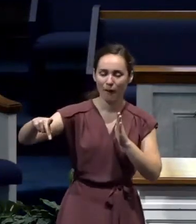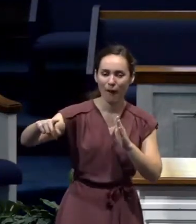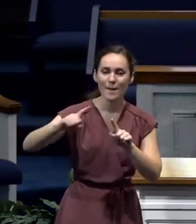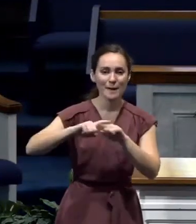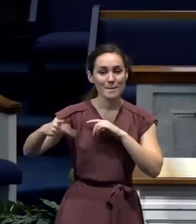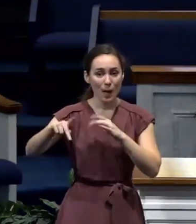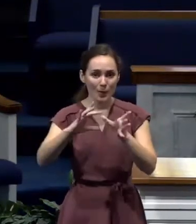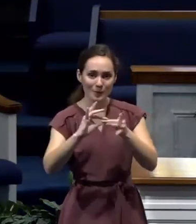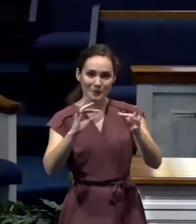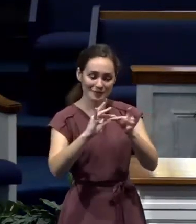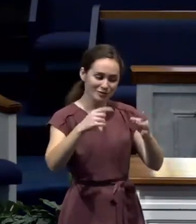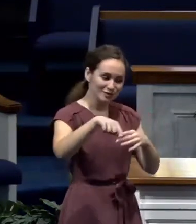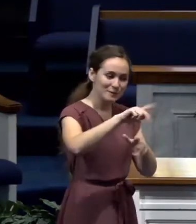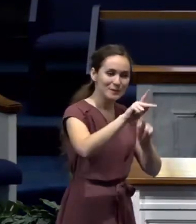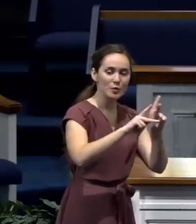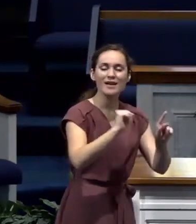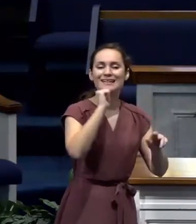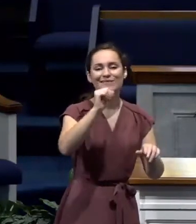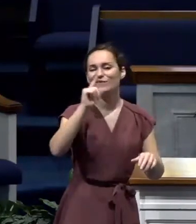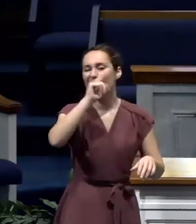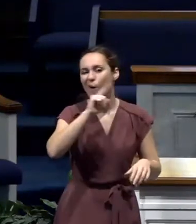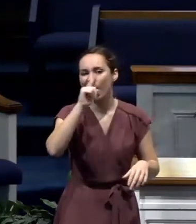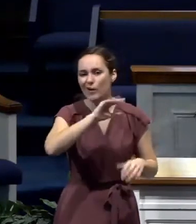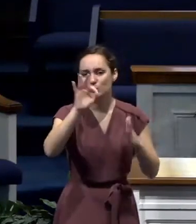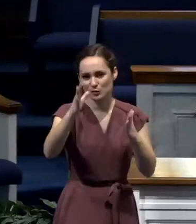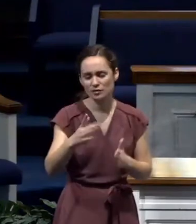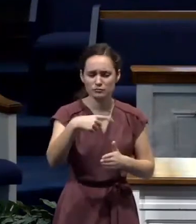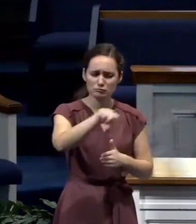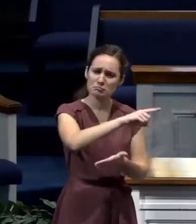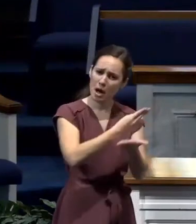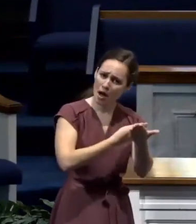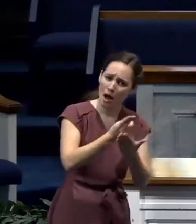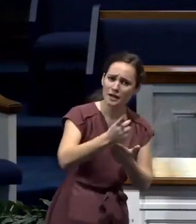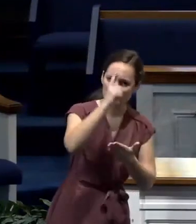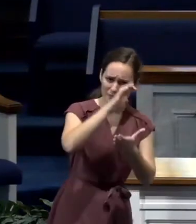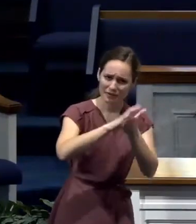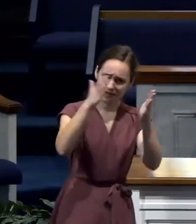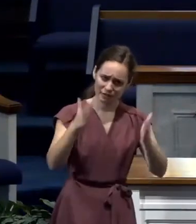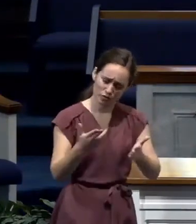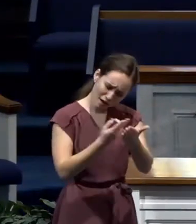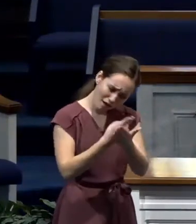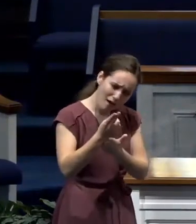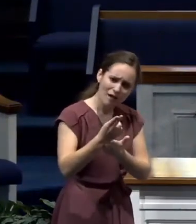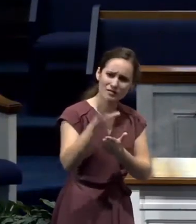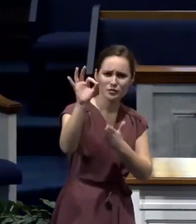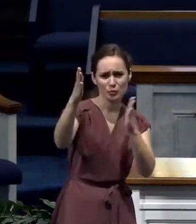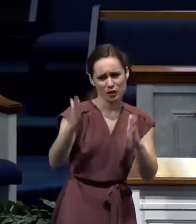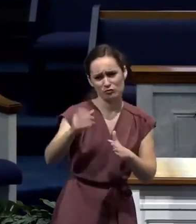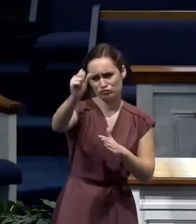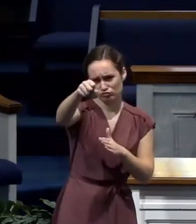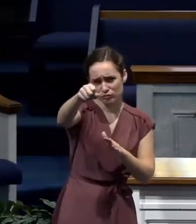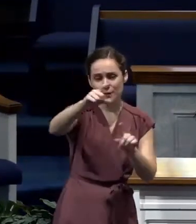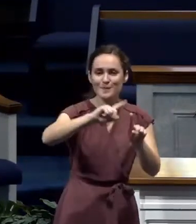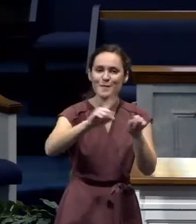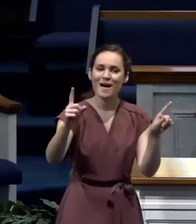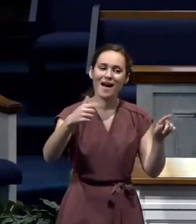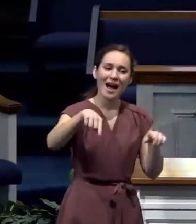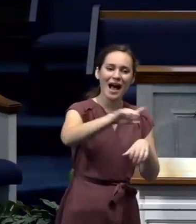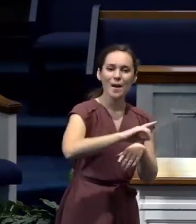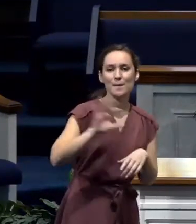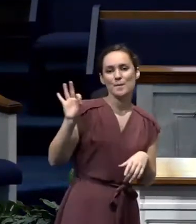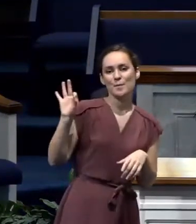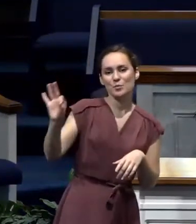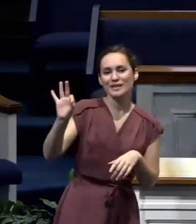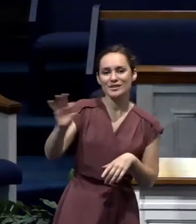who were these were not false preachers. They were true preachers of the gospel, but they were preaching Christ out of